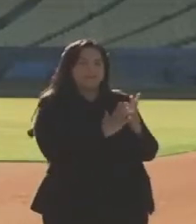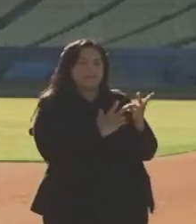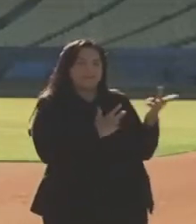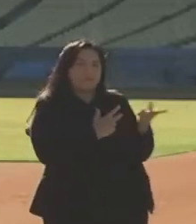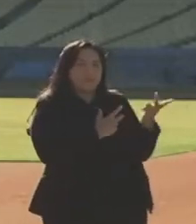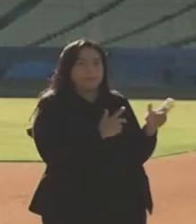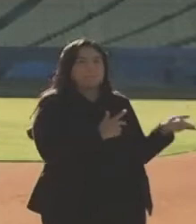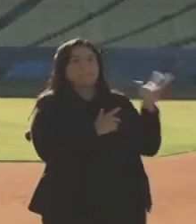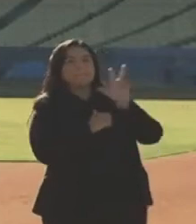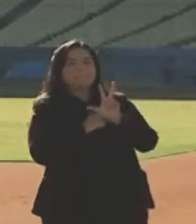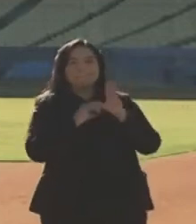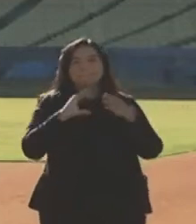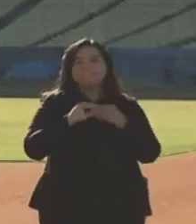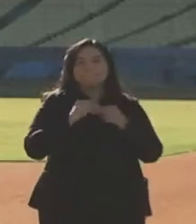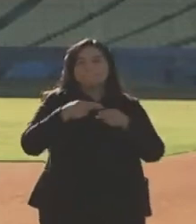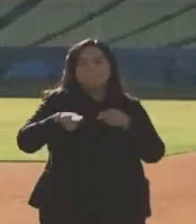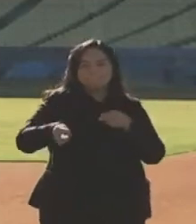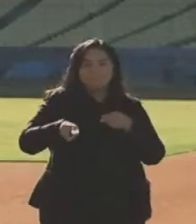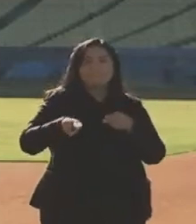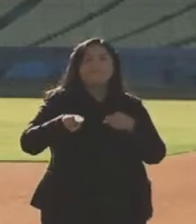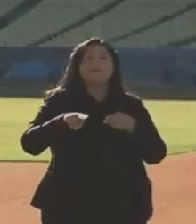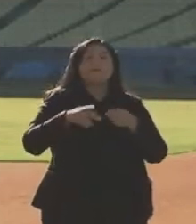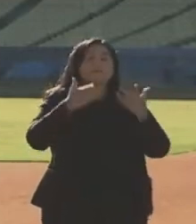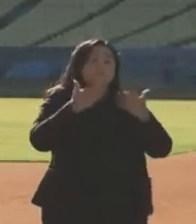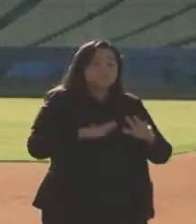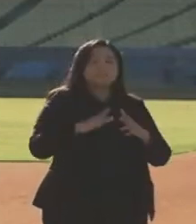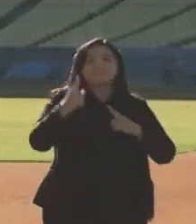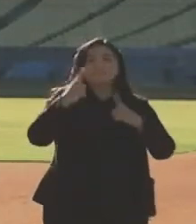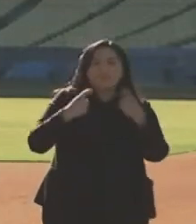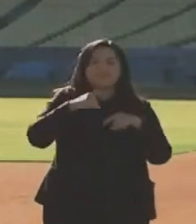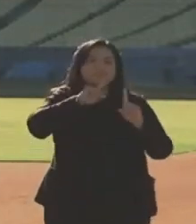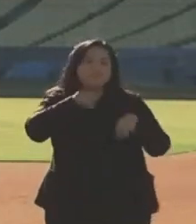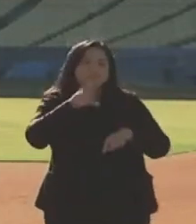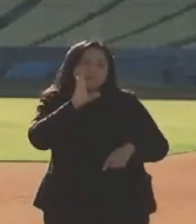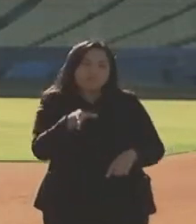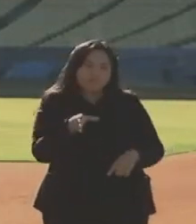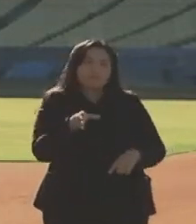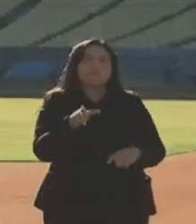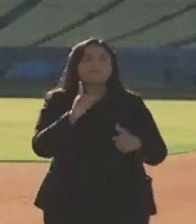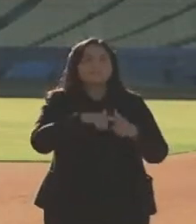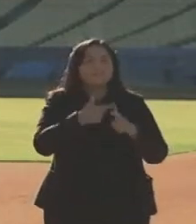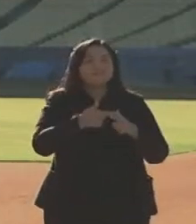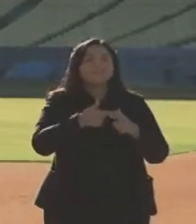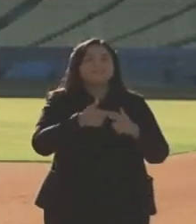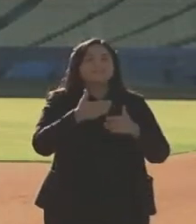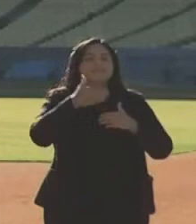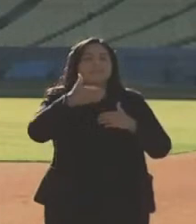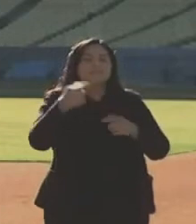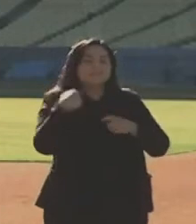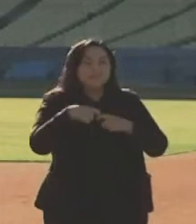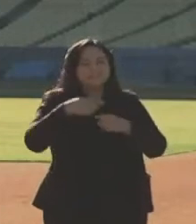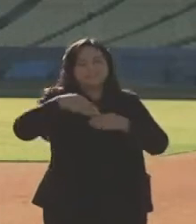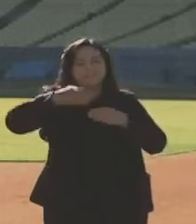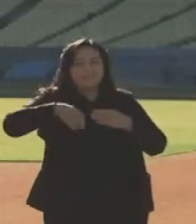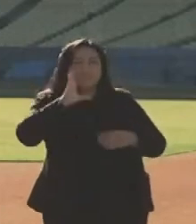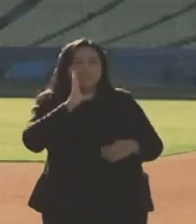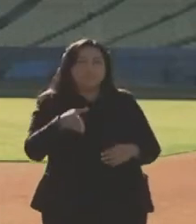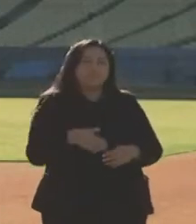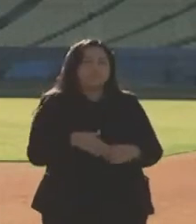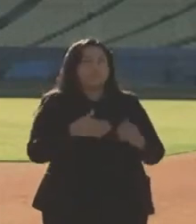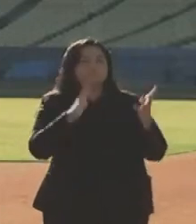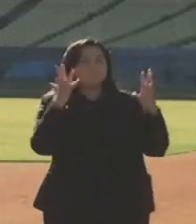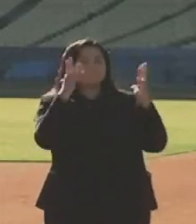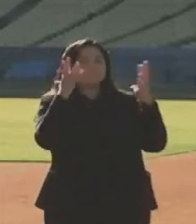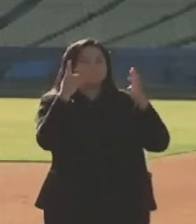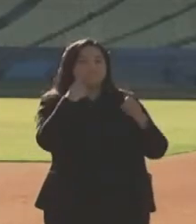remarks. And then we'll answer questions from the press. And I'll come back and say some things in Spanish at the end. Let's give them all a round of